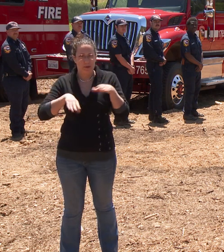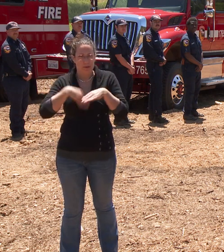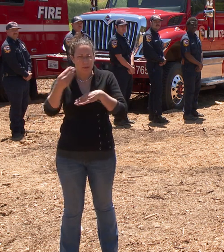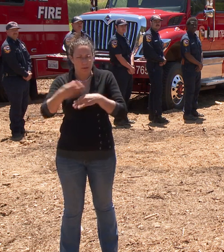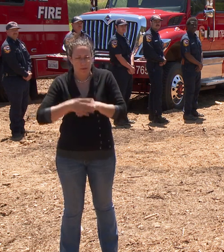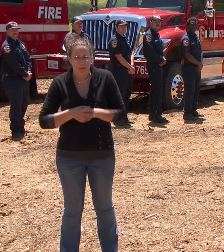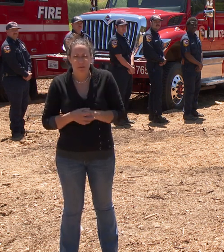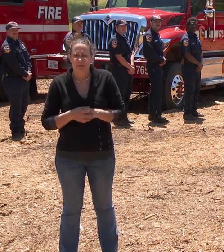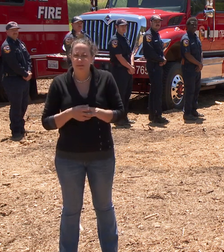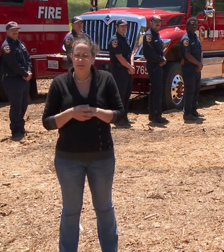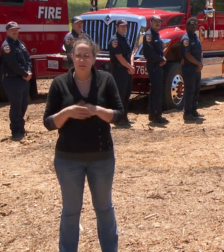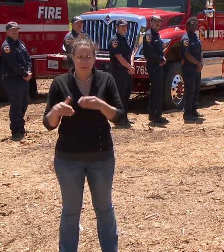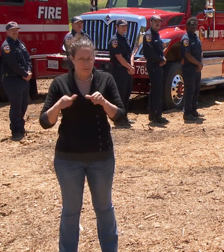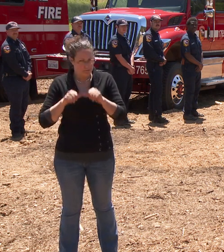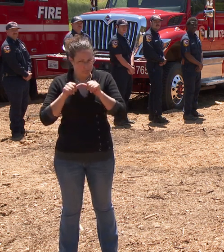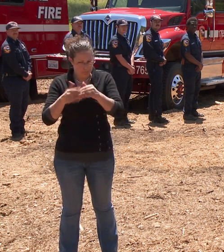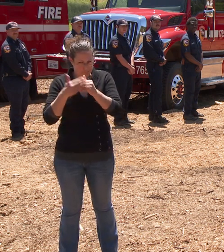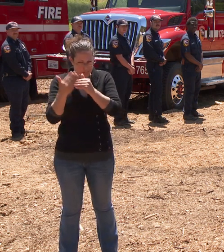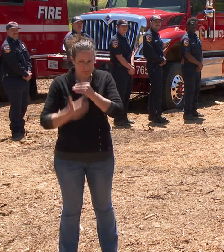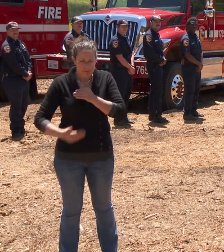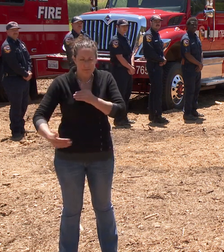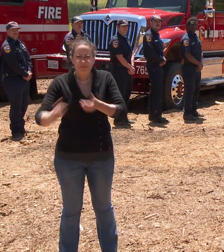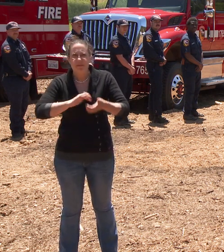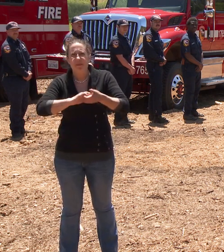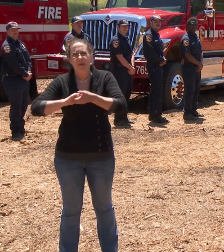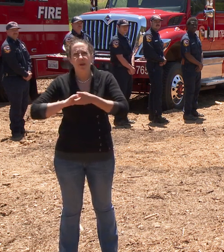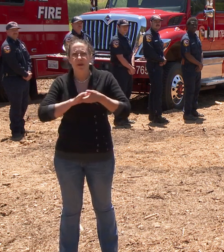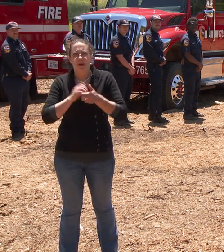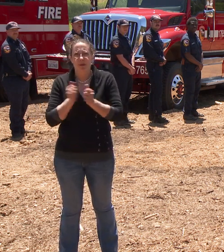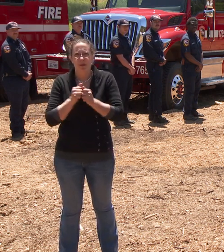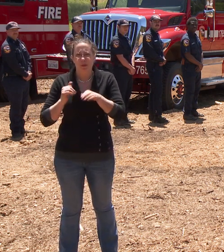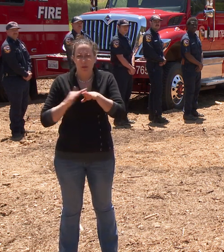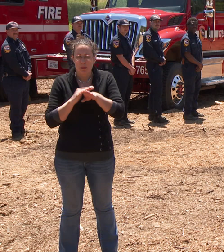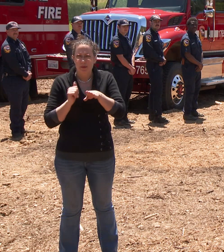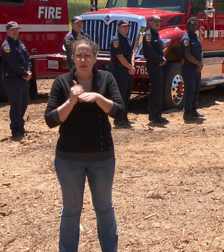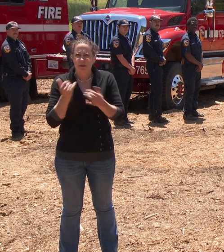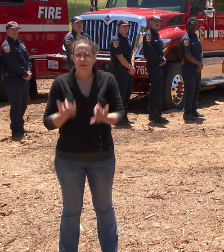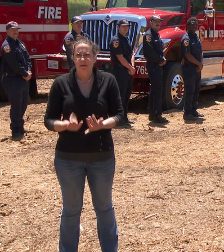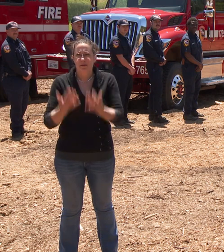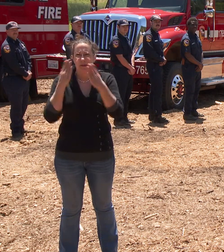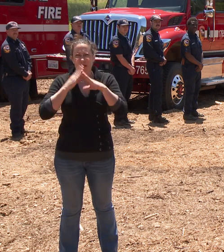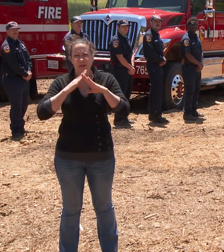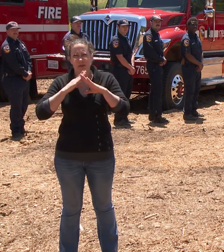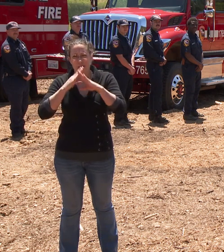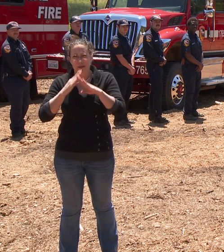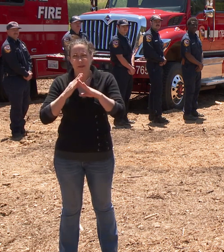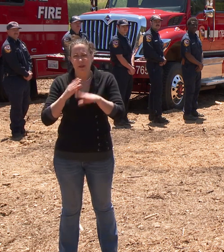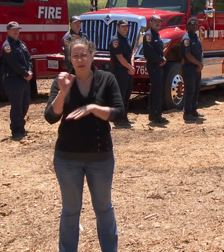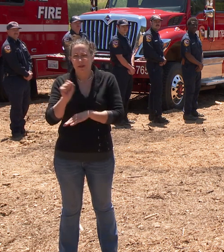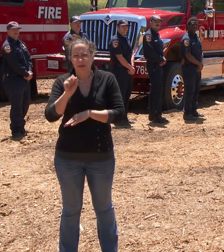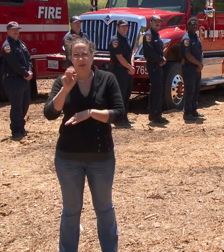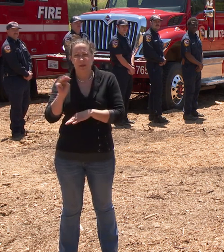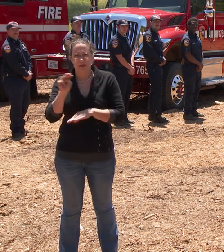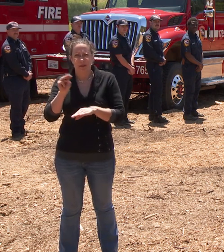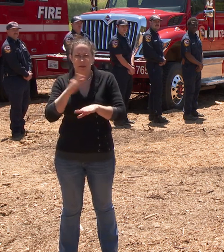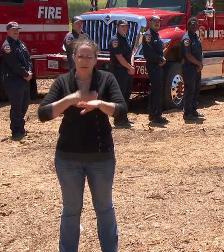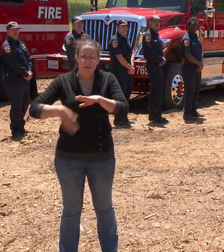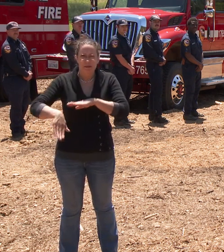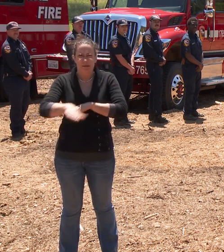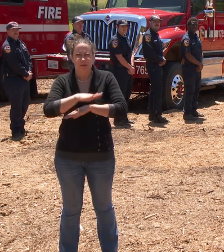Fire has continued to partner with the Coastside Fire Protection District San Mateo County Parks and the Resource Conservation District